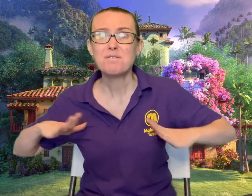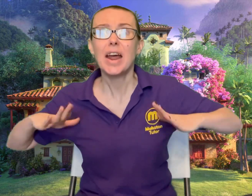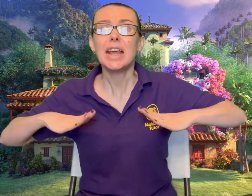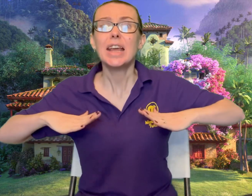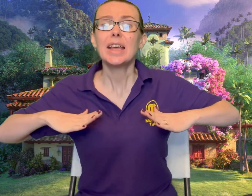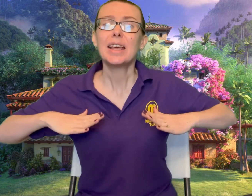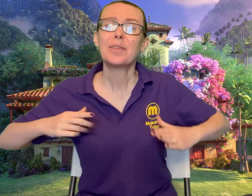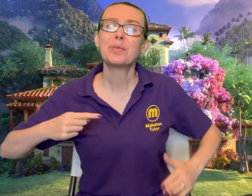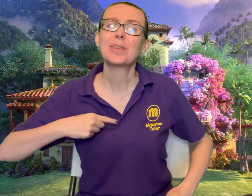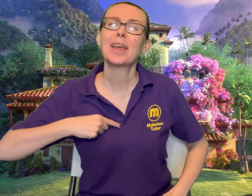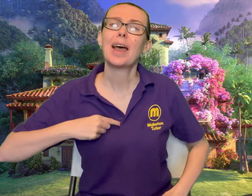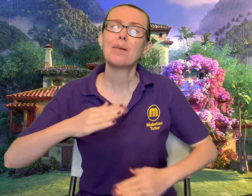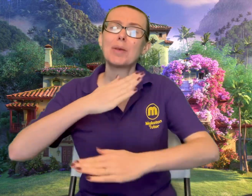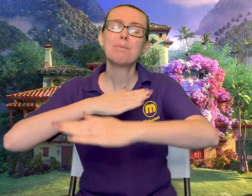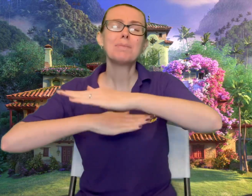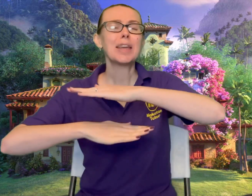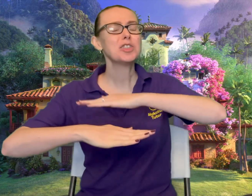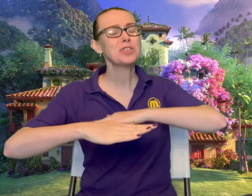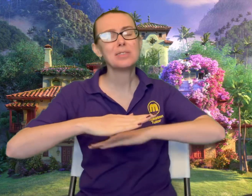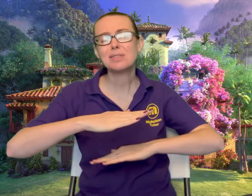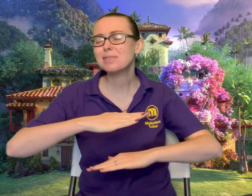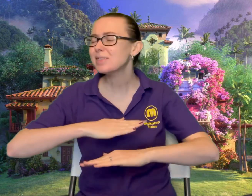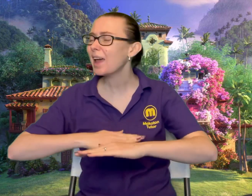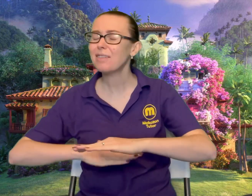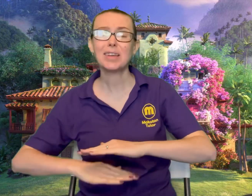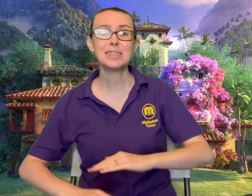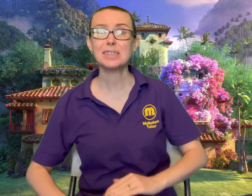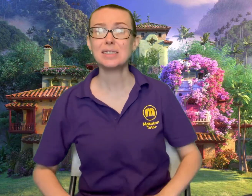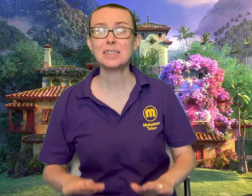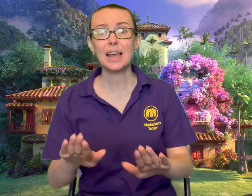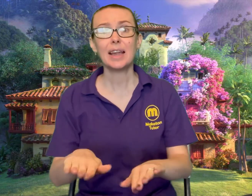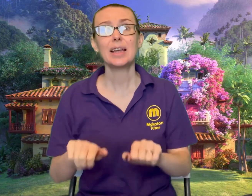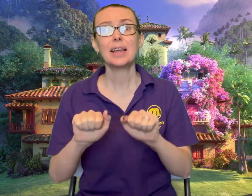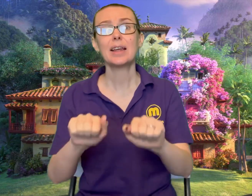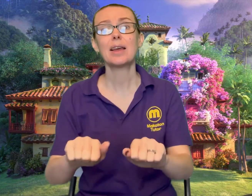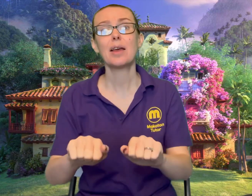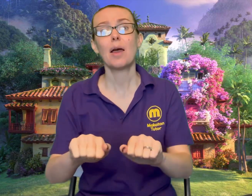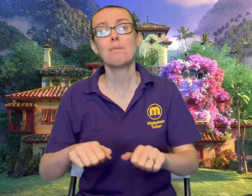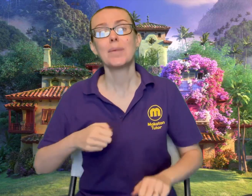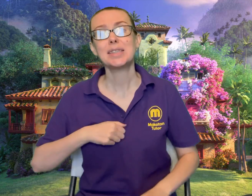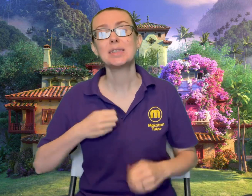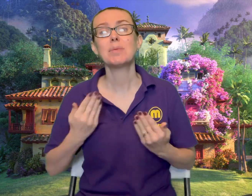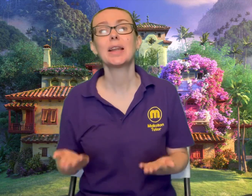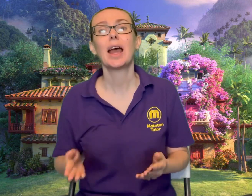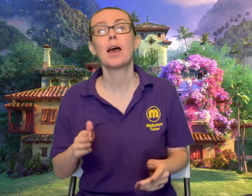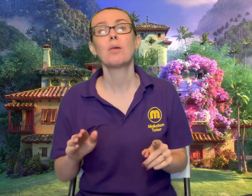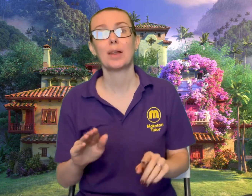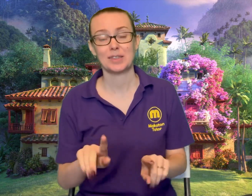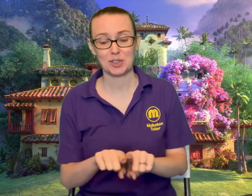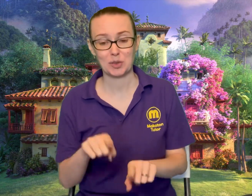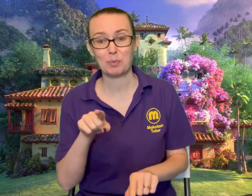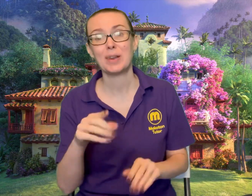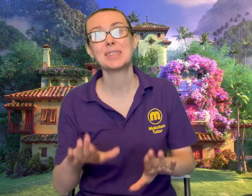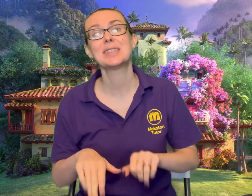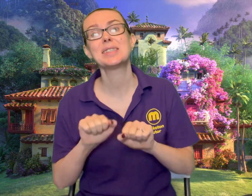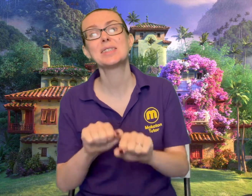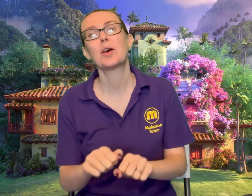ready I'm patient, you're not nice and steady But now as you blessed us all,